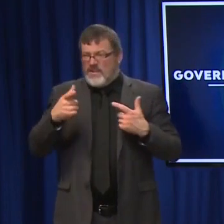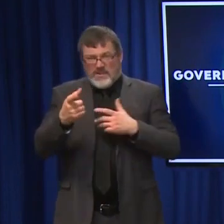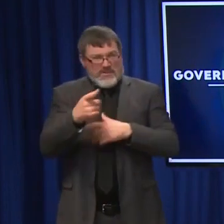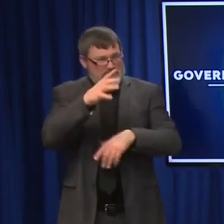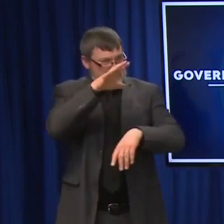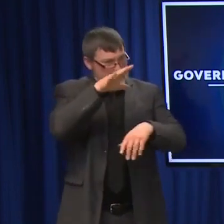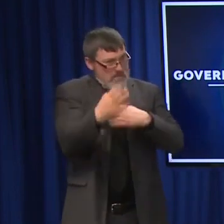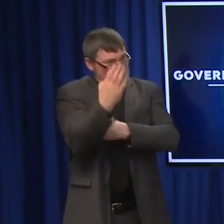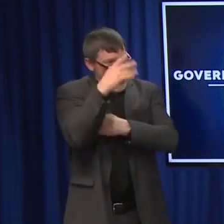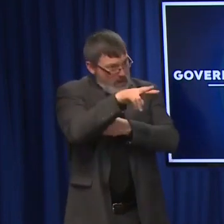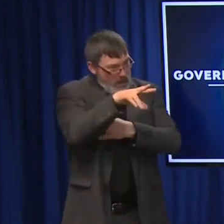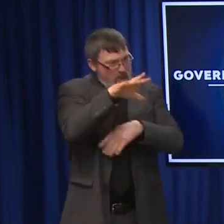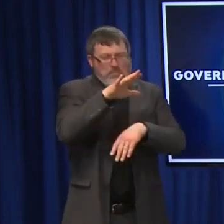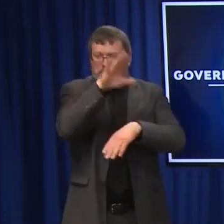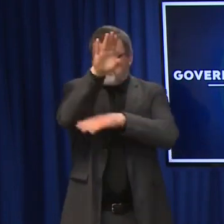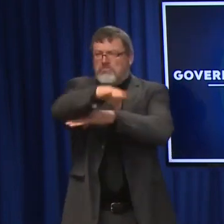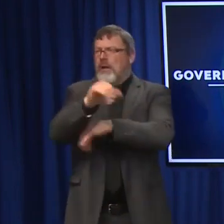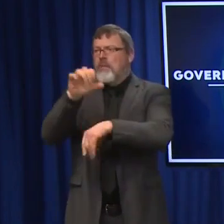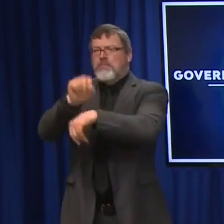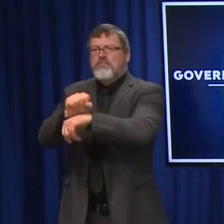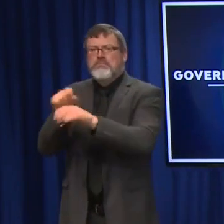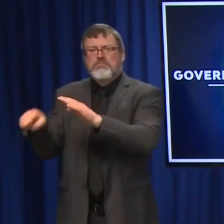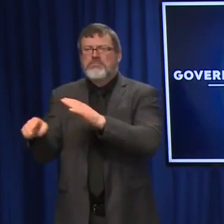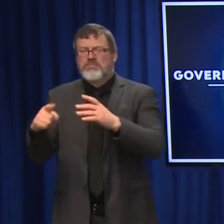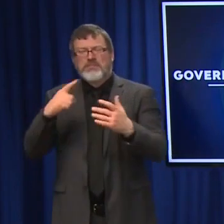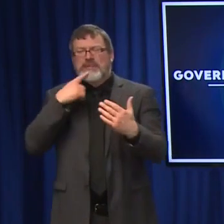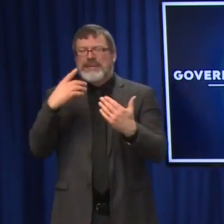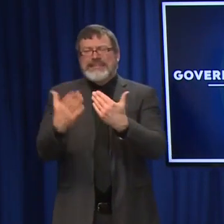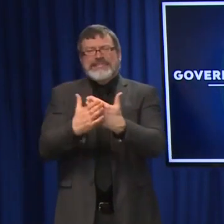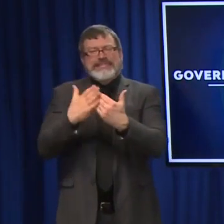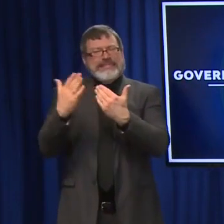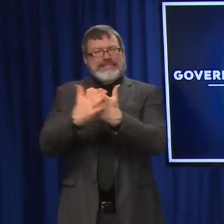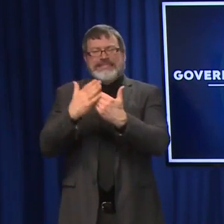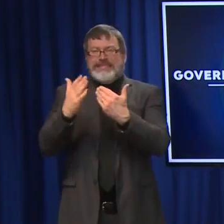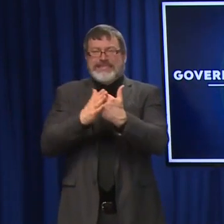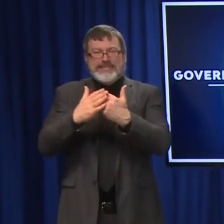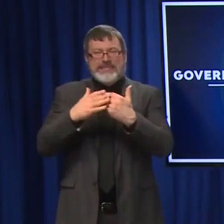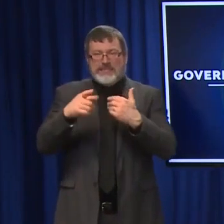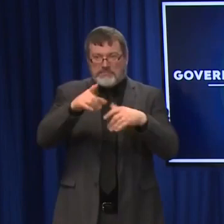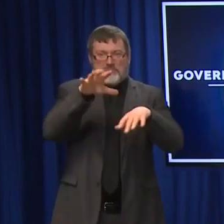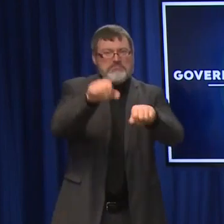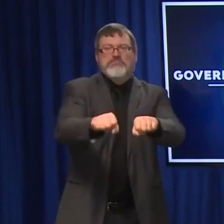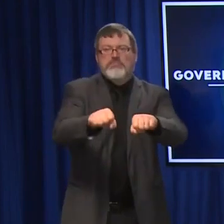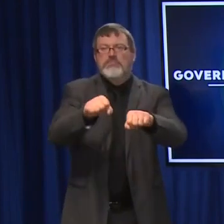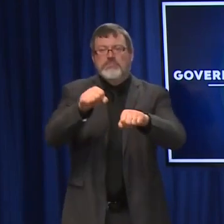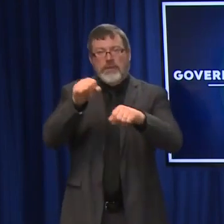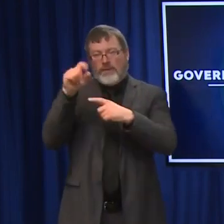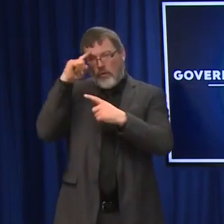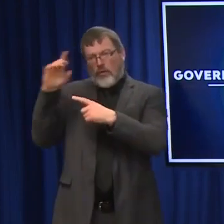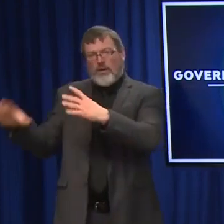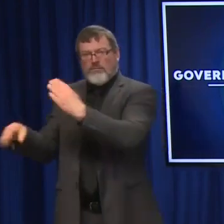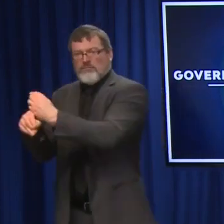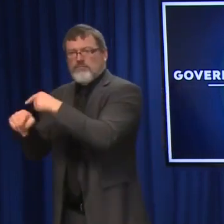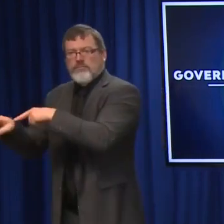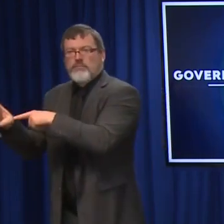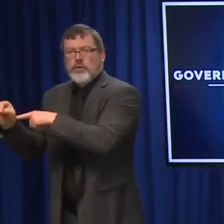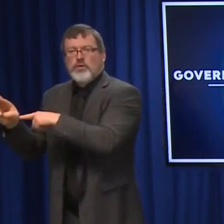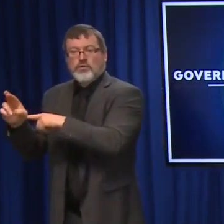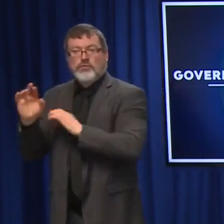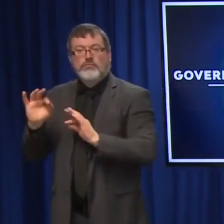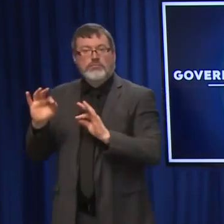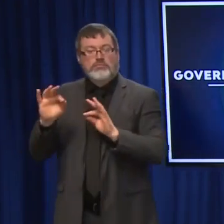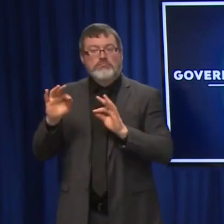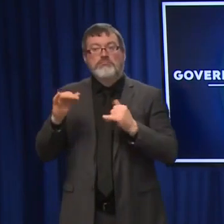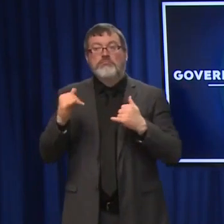we're trying to make everything as easy to access and available as we possibly can. The last thing, real quick, is